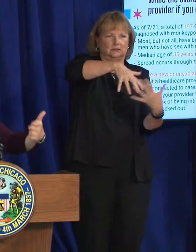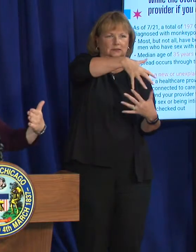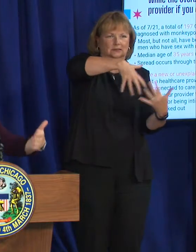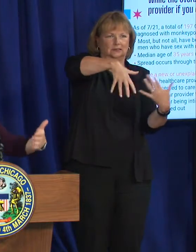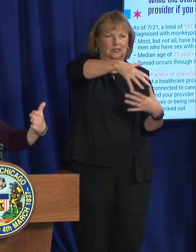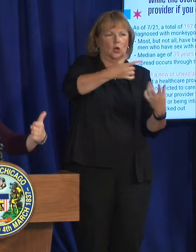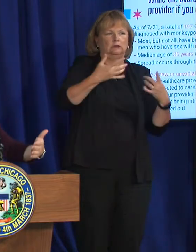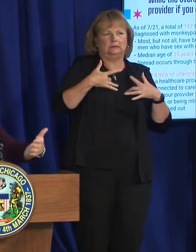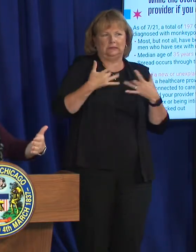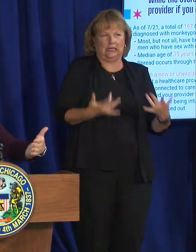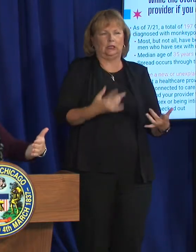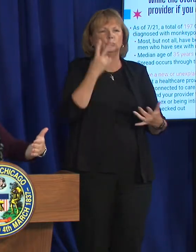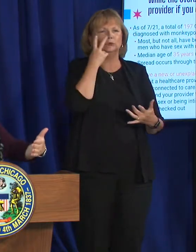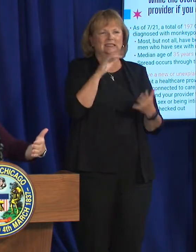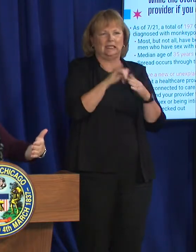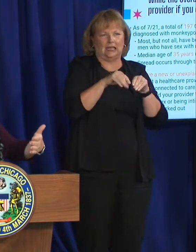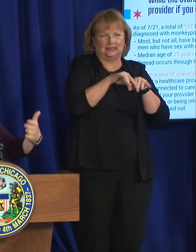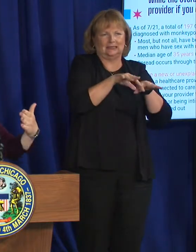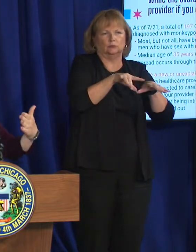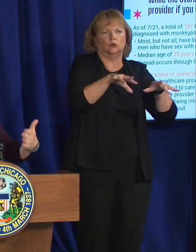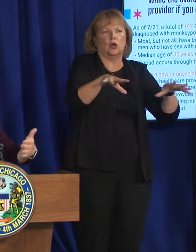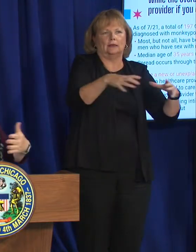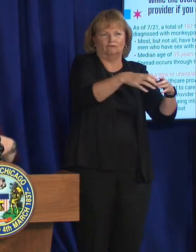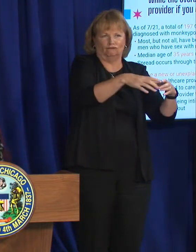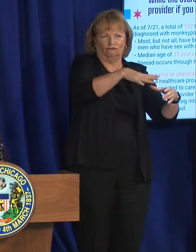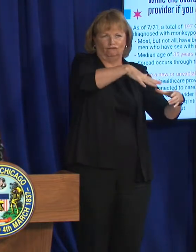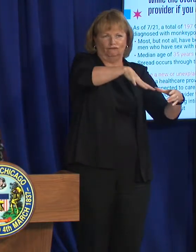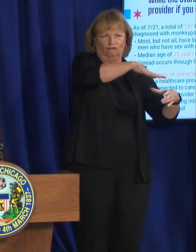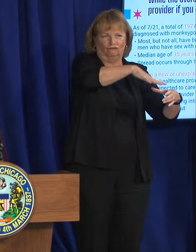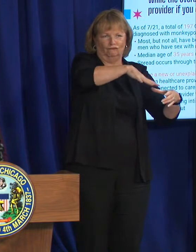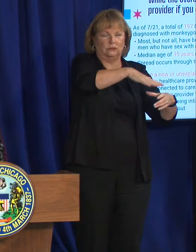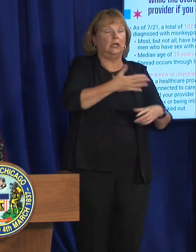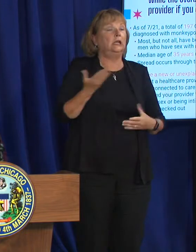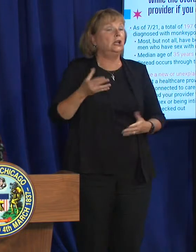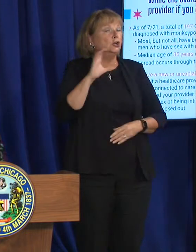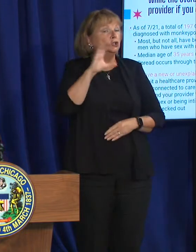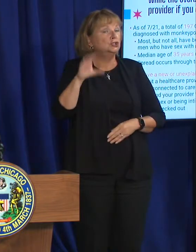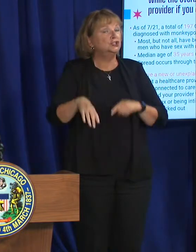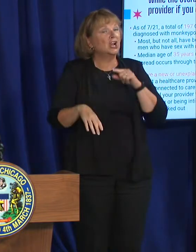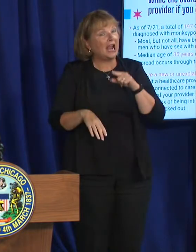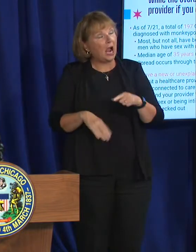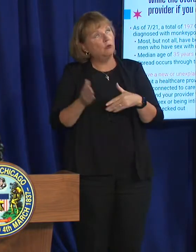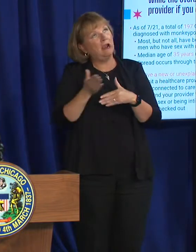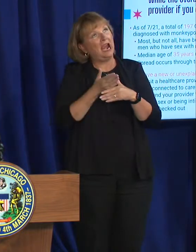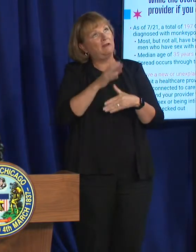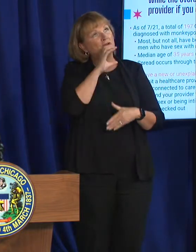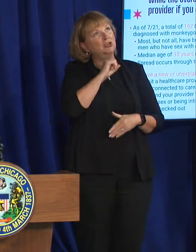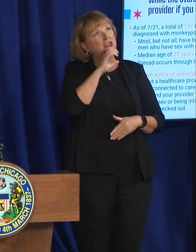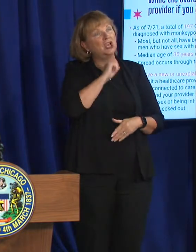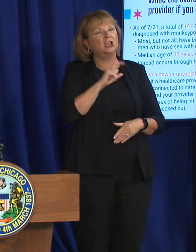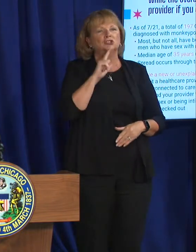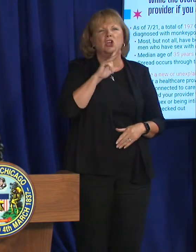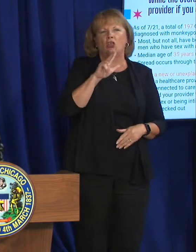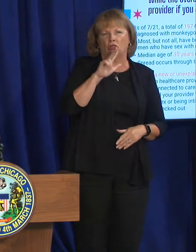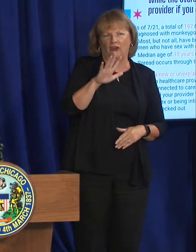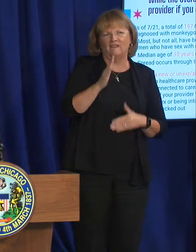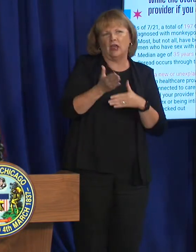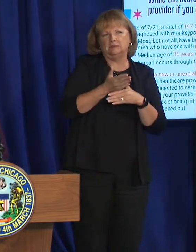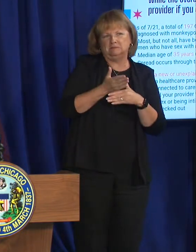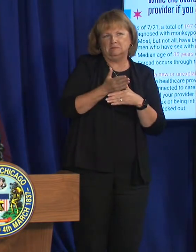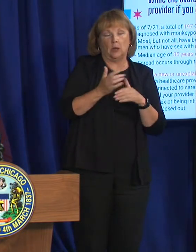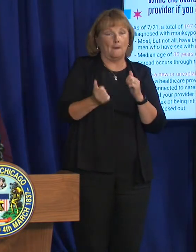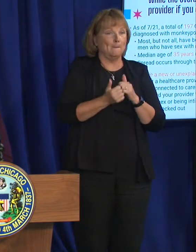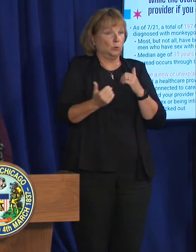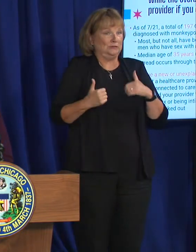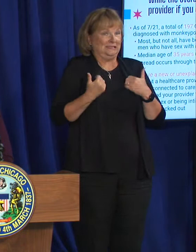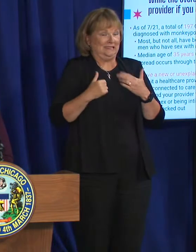we've been initially seeing that spread. Here in Chicago, the median age has been 35 years old. Our youngest